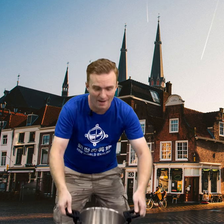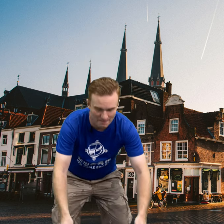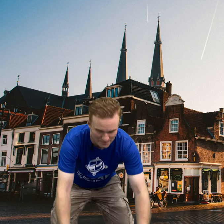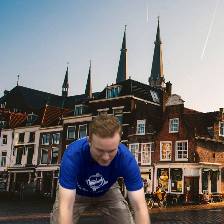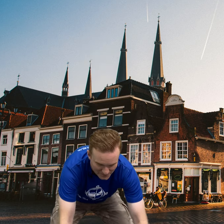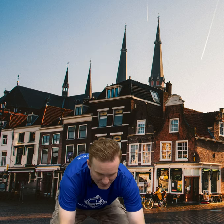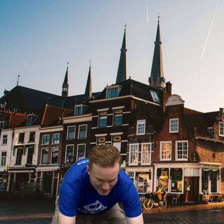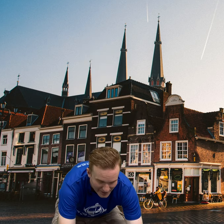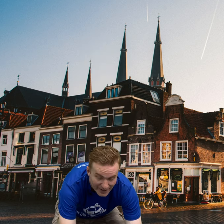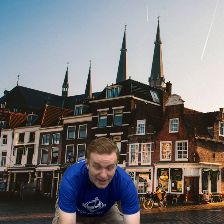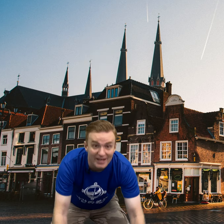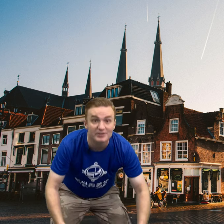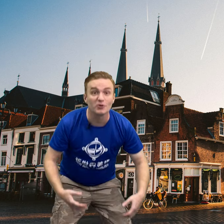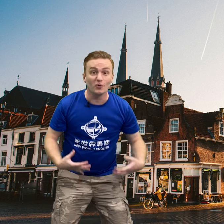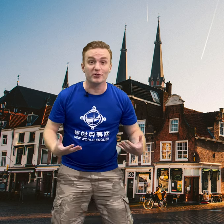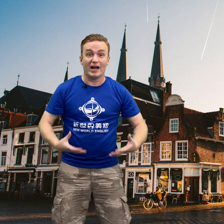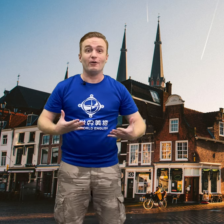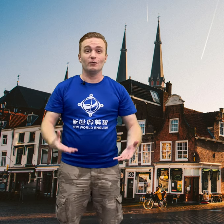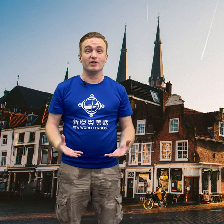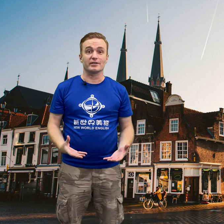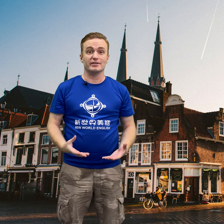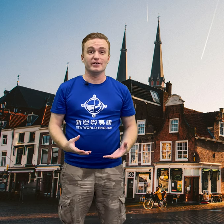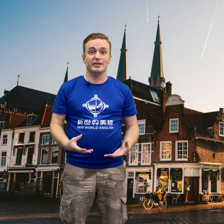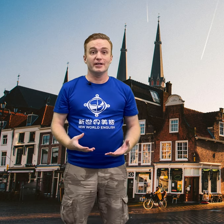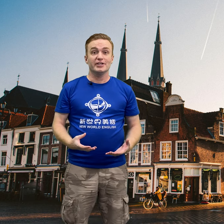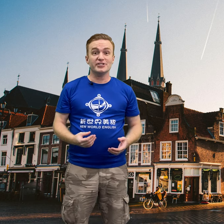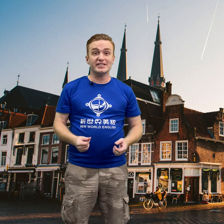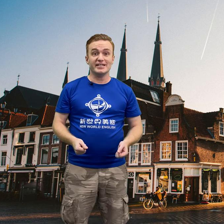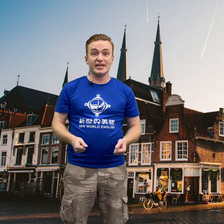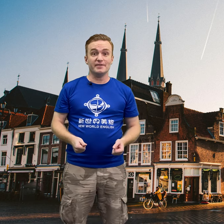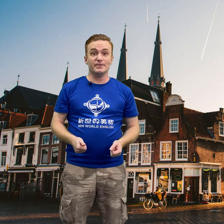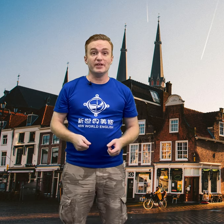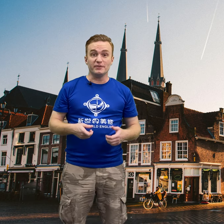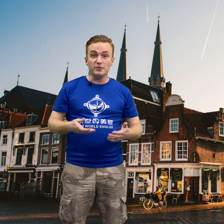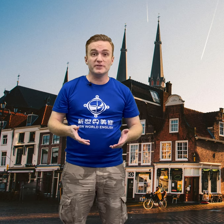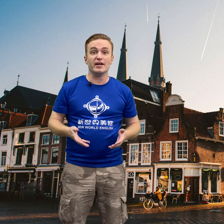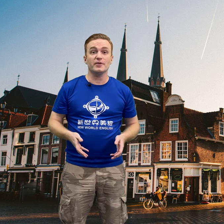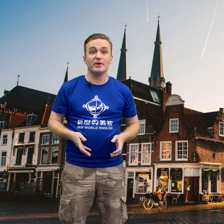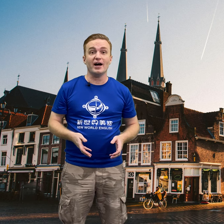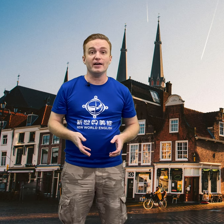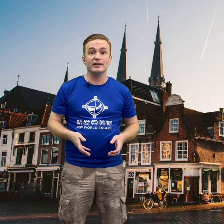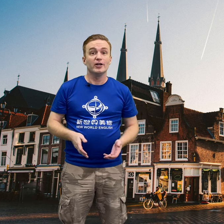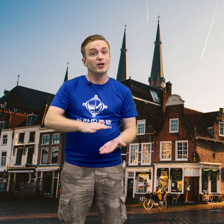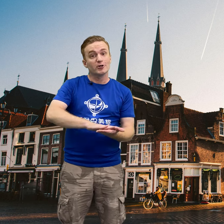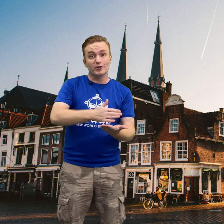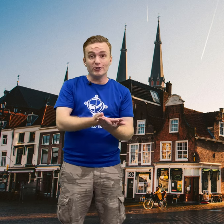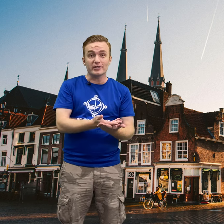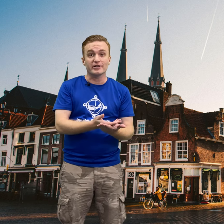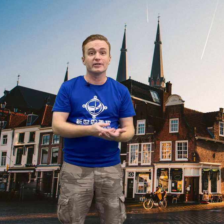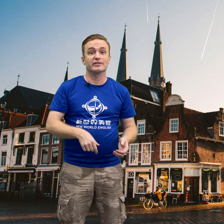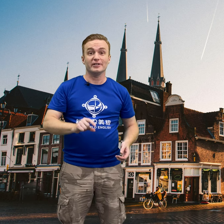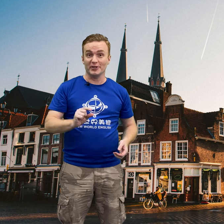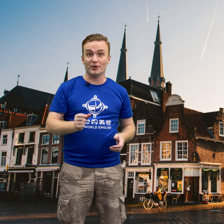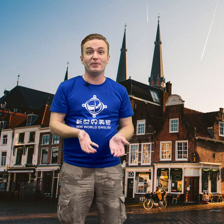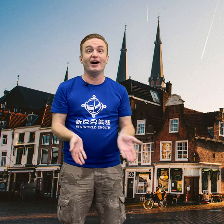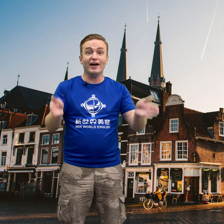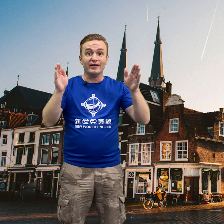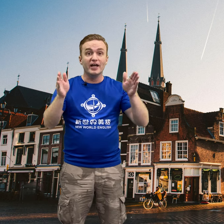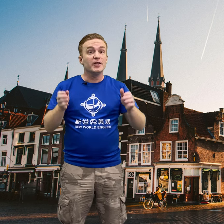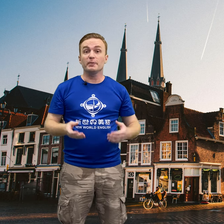and told her how it worked. She said, if you tell the pot, cook, little pot, the